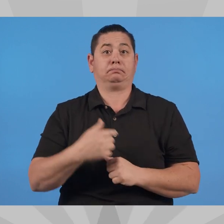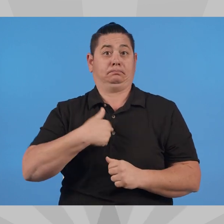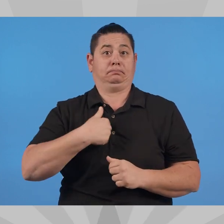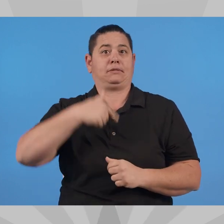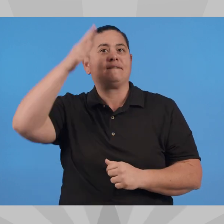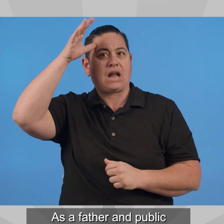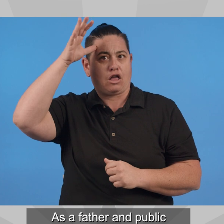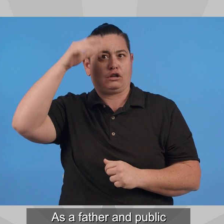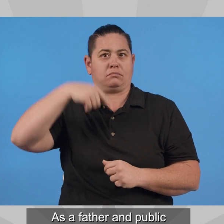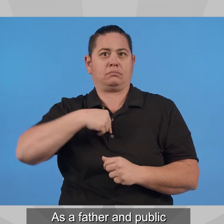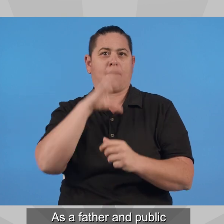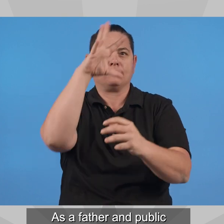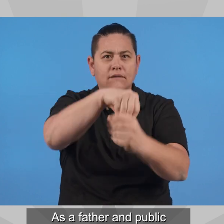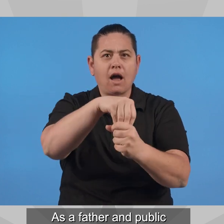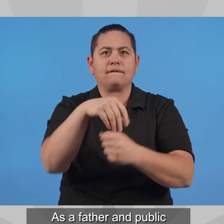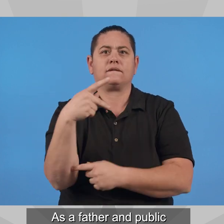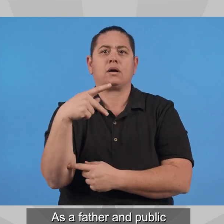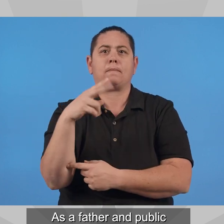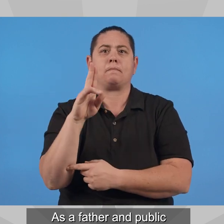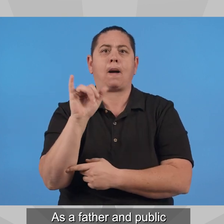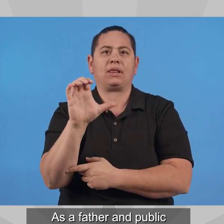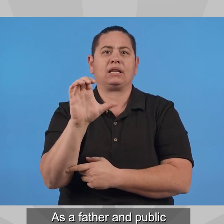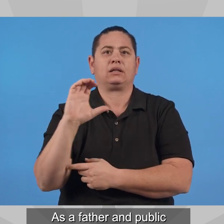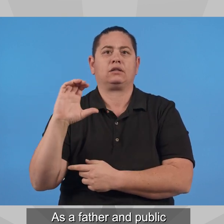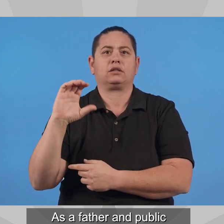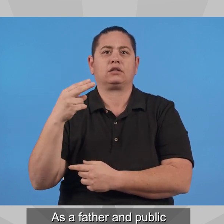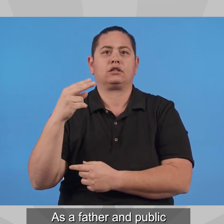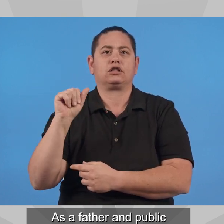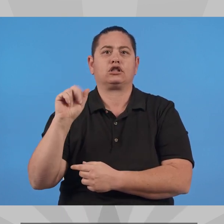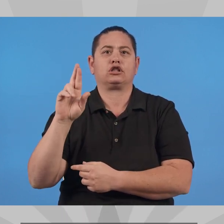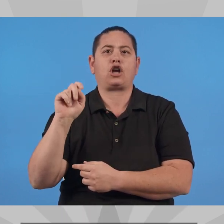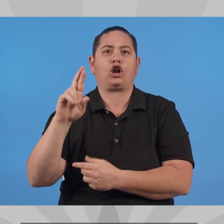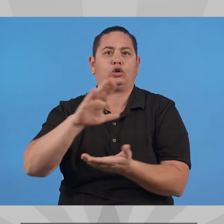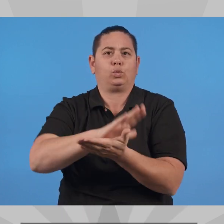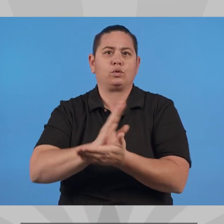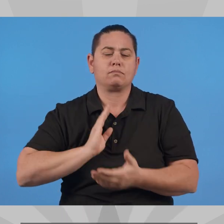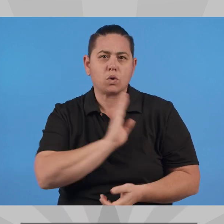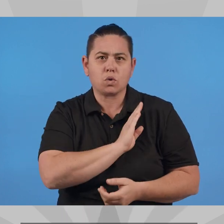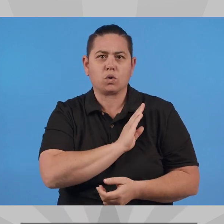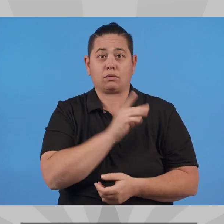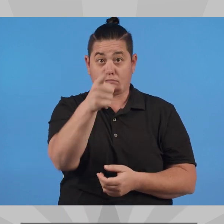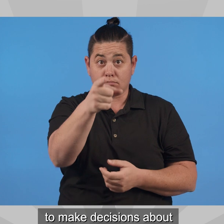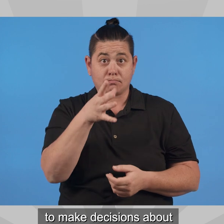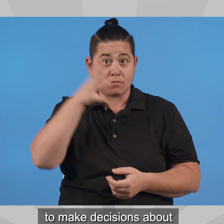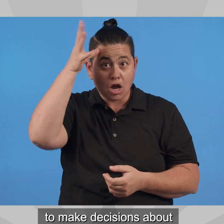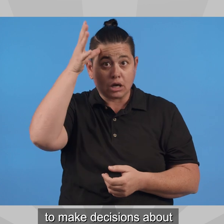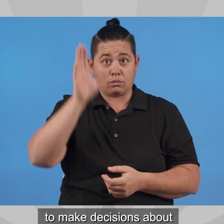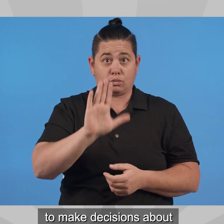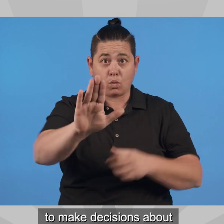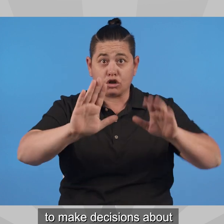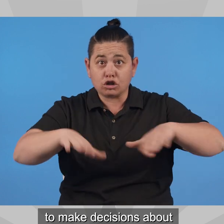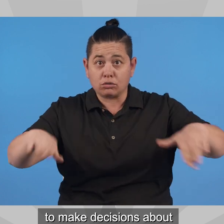As a father and public charter school board member, I will defend the rights of parents to make